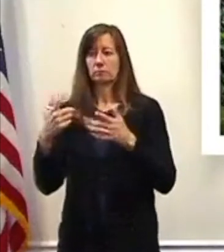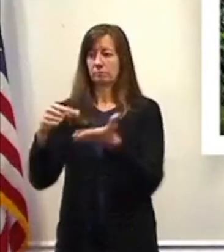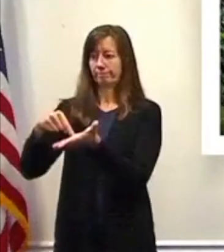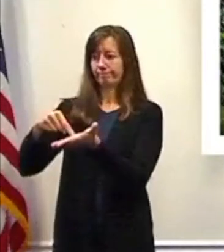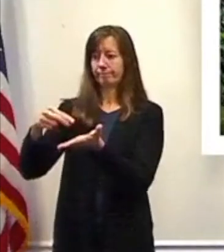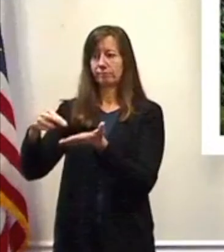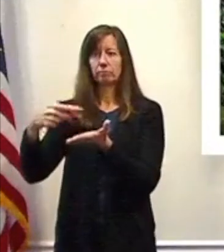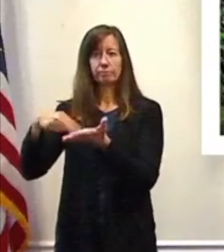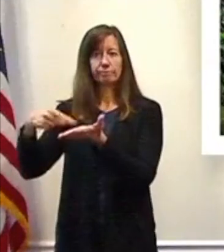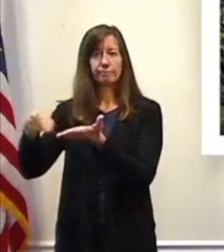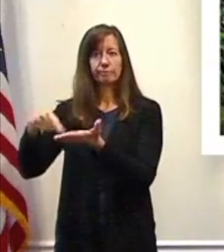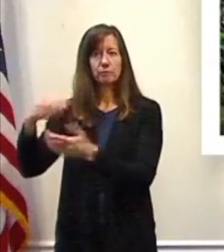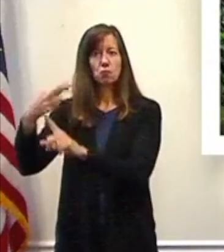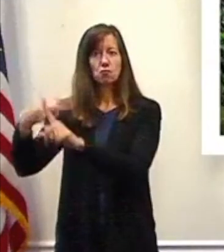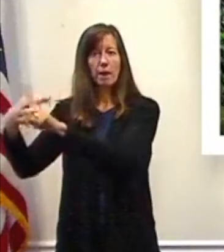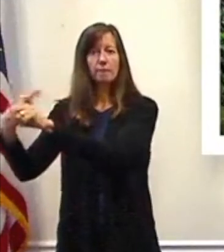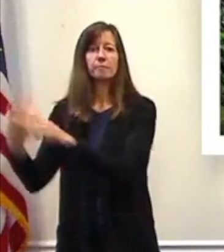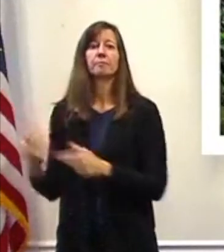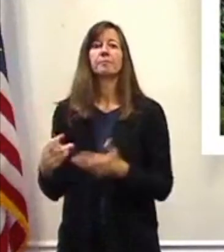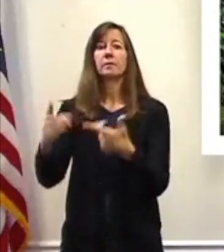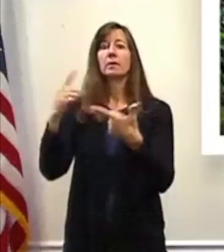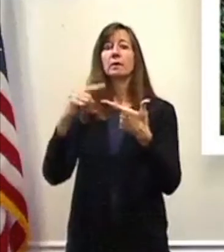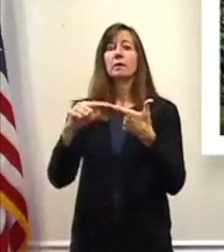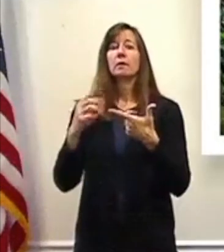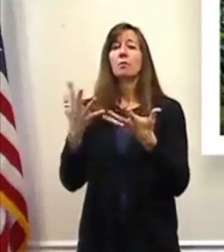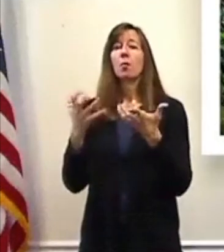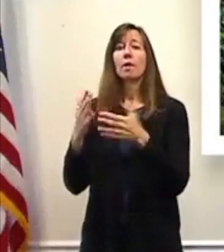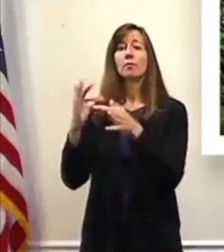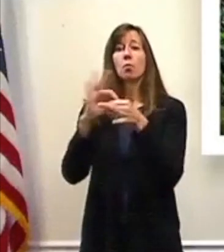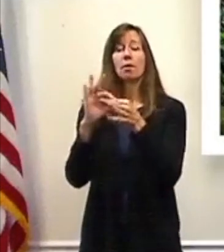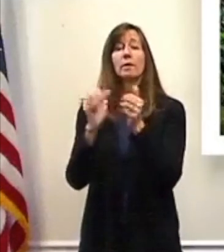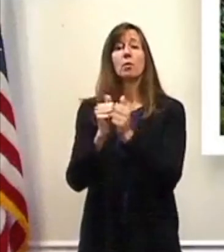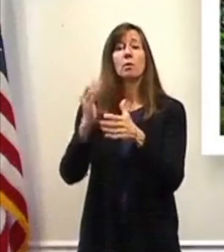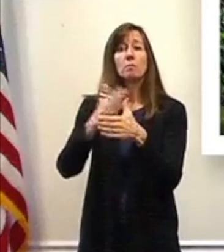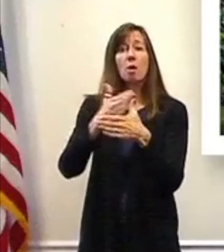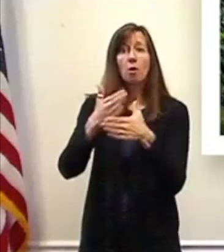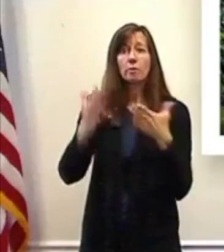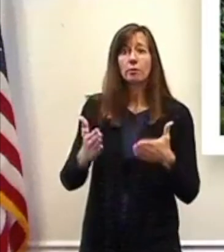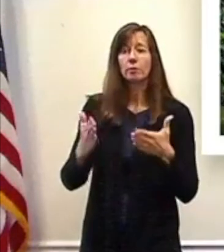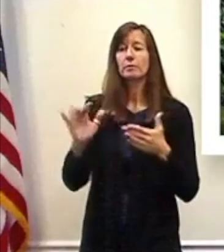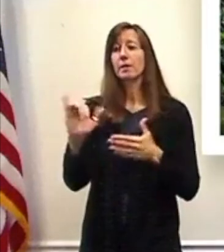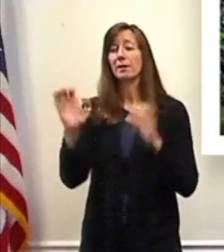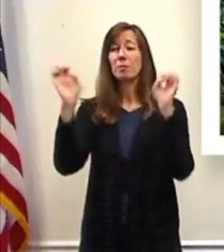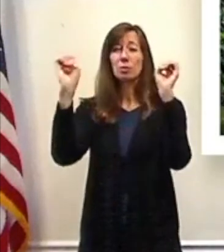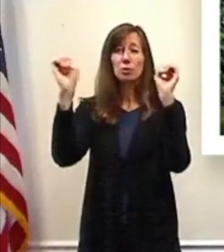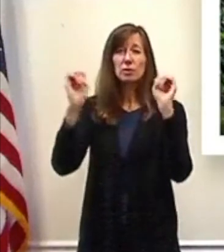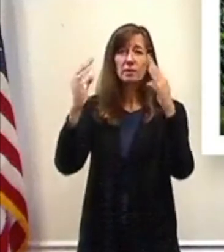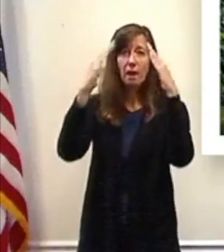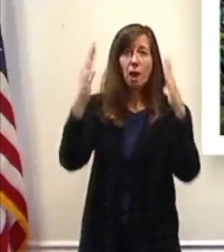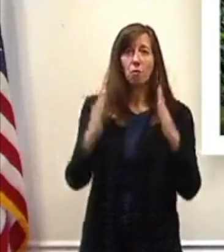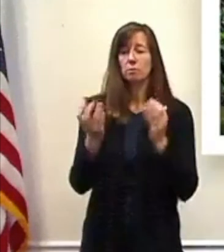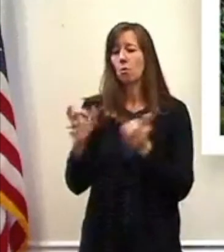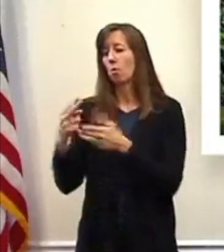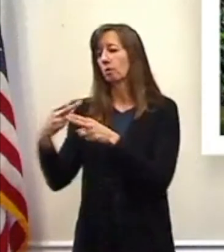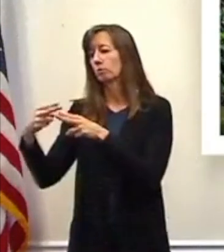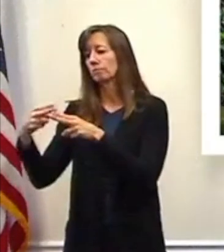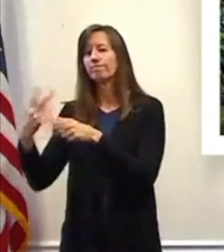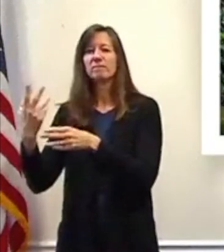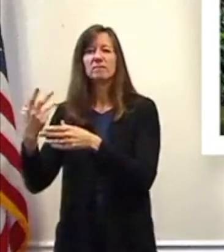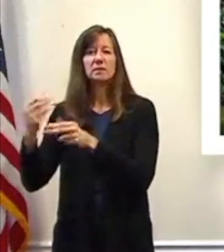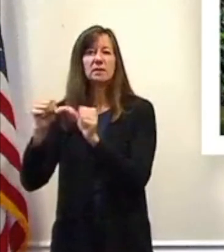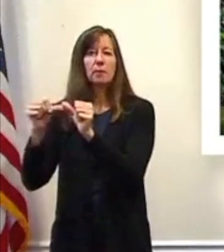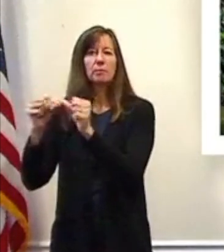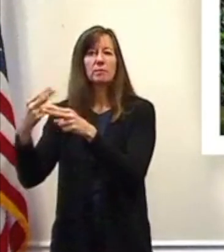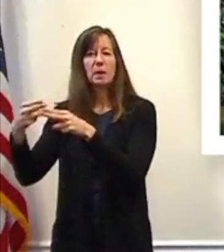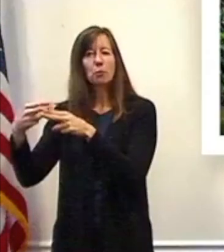to coordinate support for emergency shelter and short-term housing. We'll continue with some $2 million